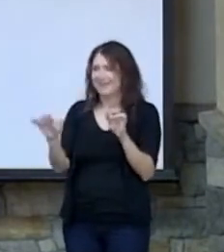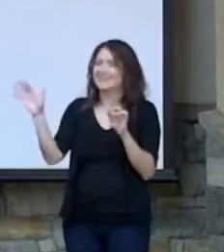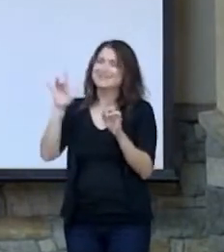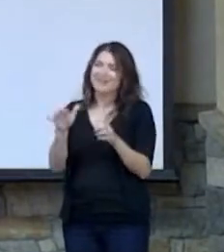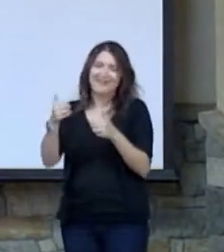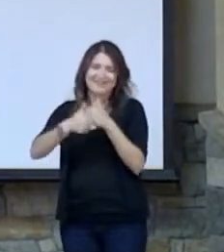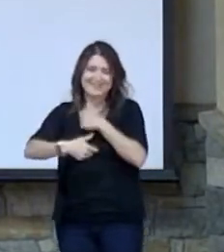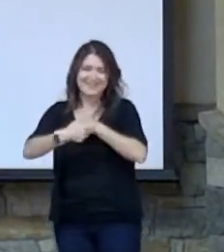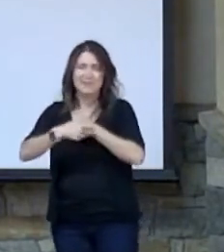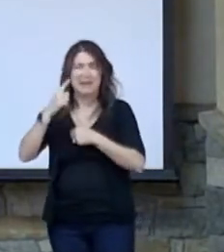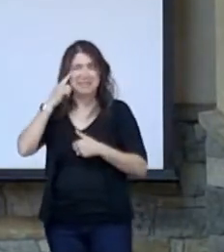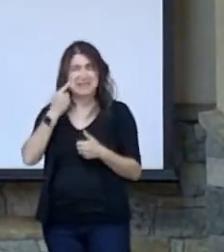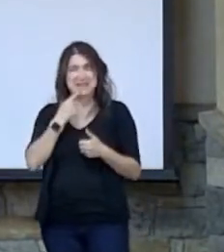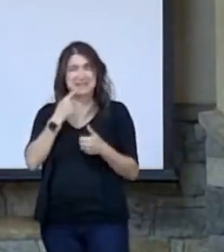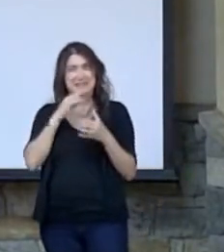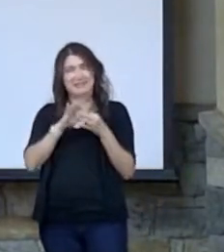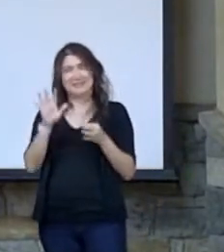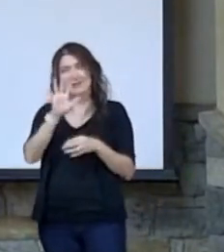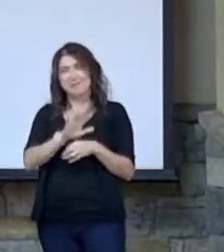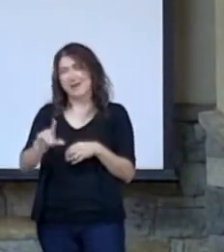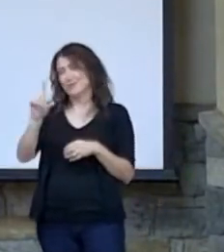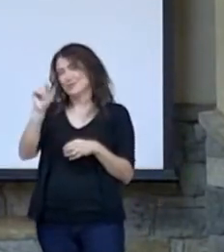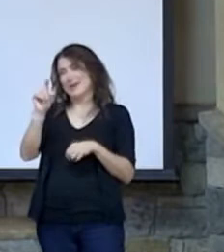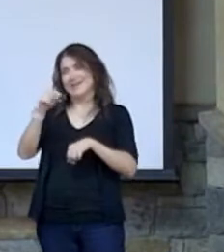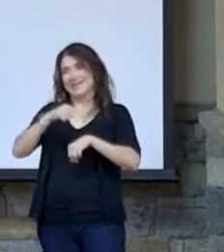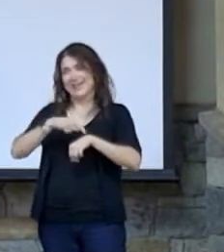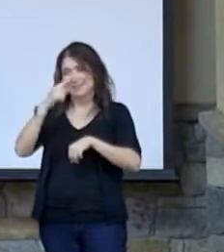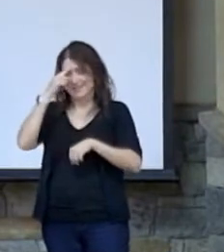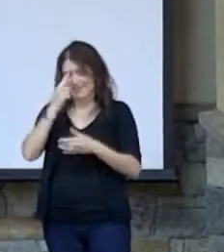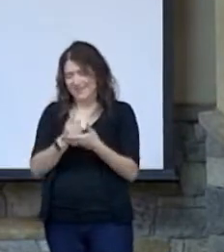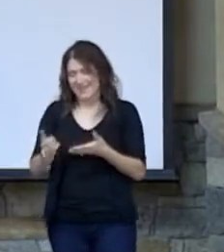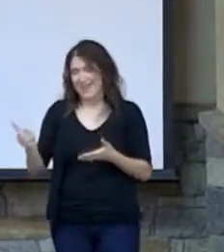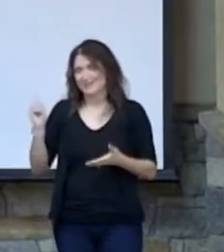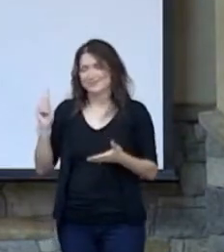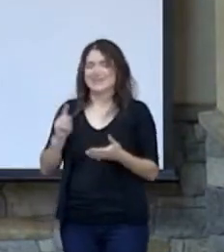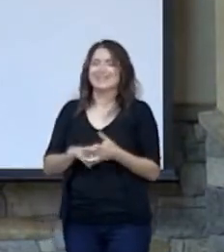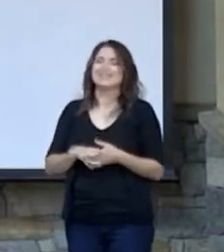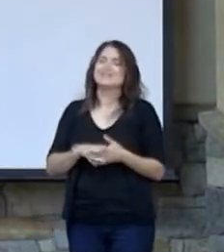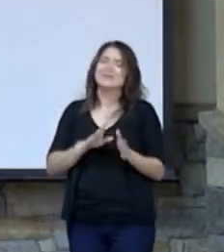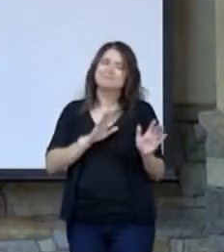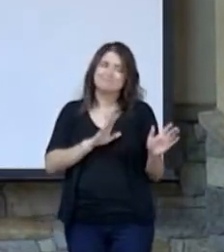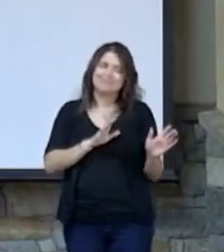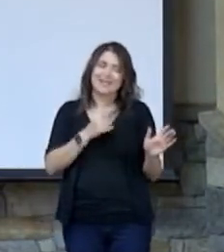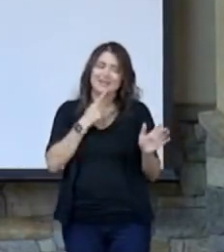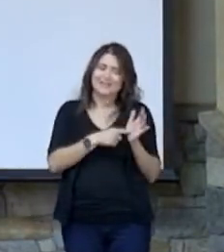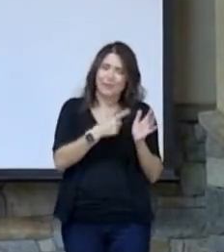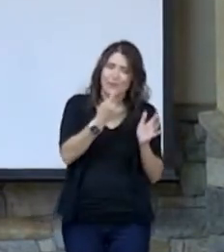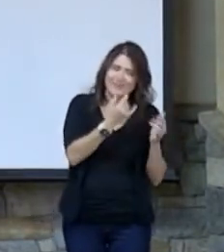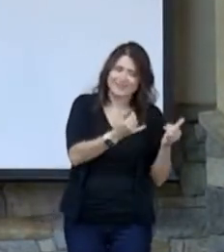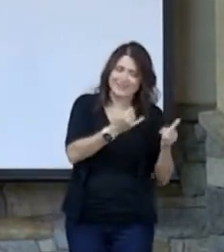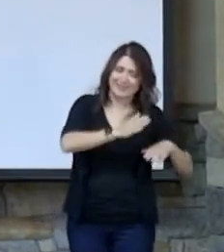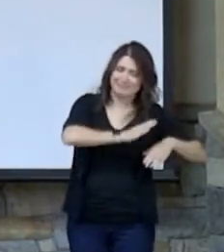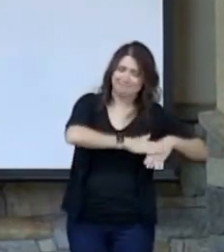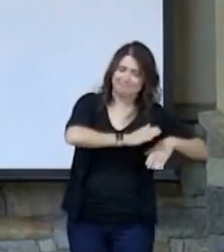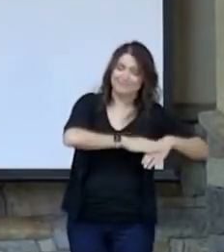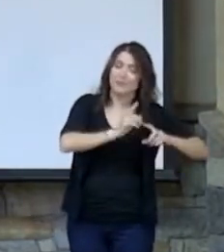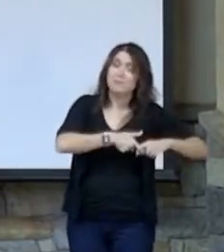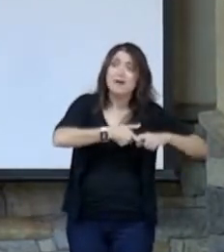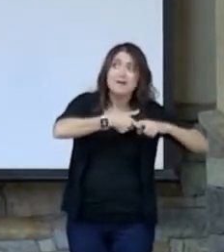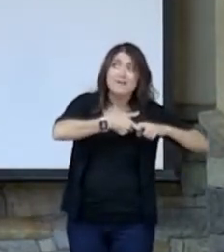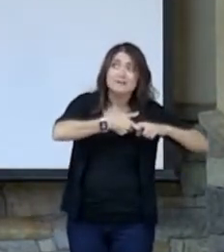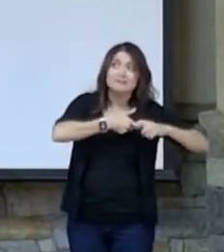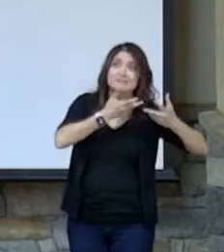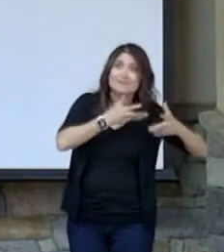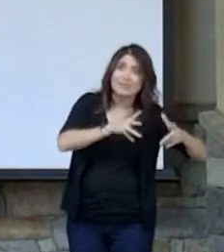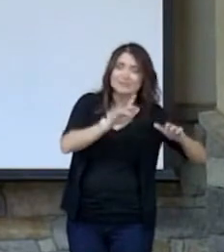said it about 20 times, if I'm not mistaken, last week, and I am going to say it once today, so I will pause after I